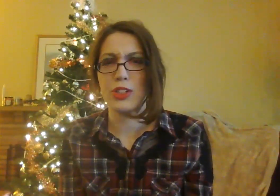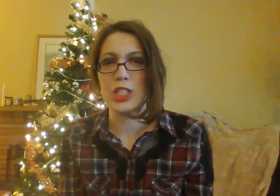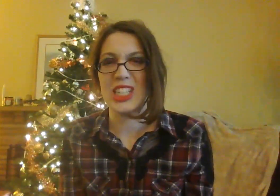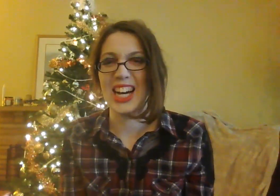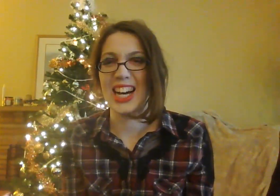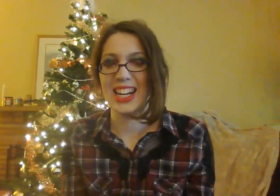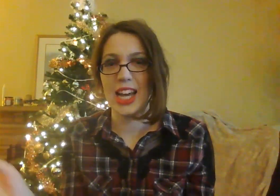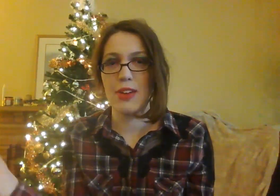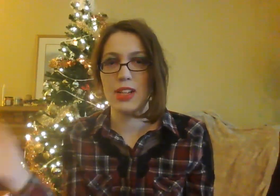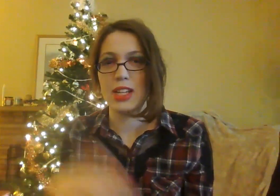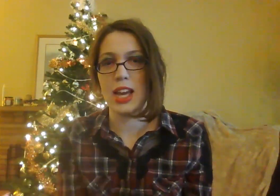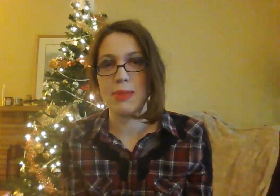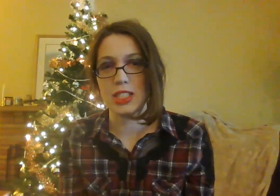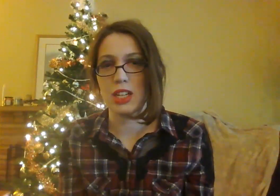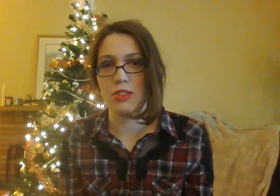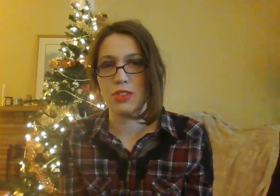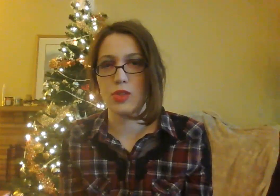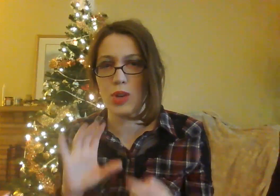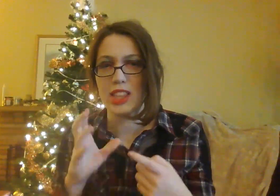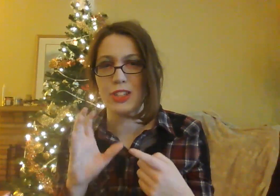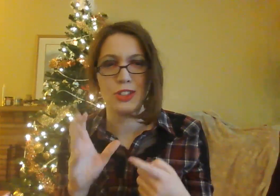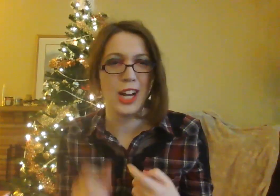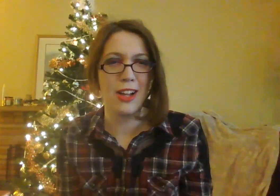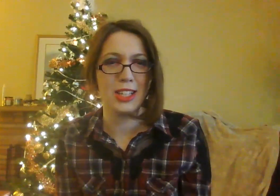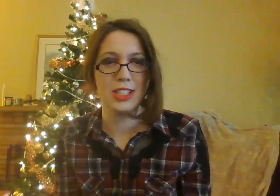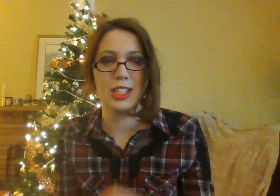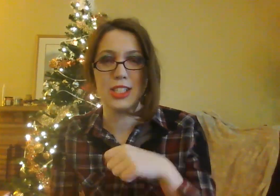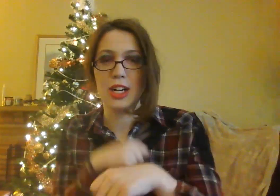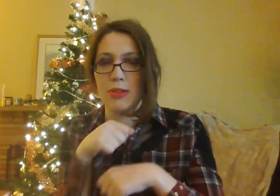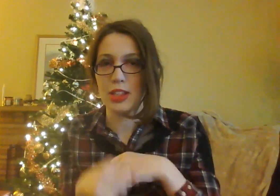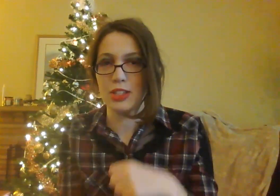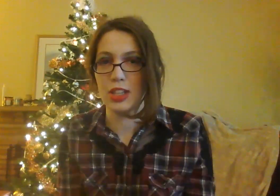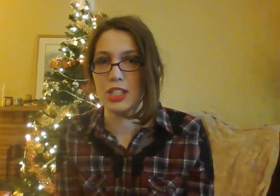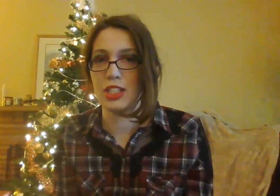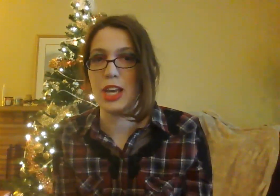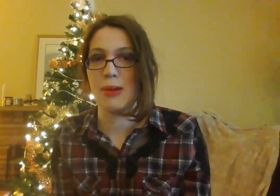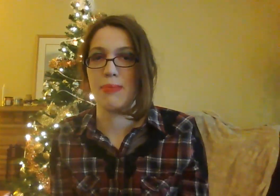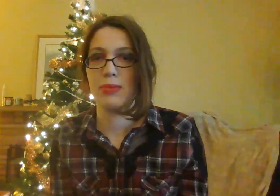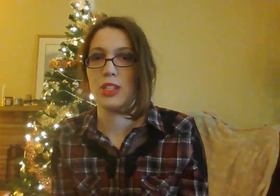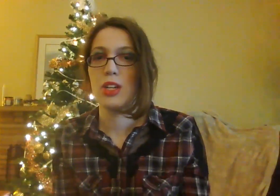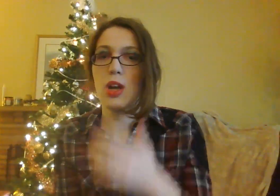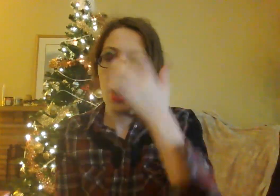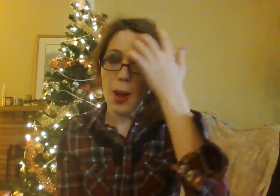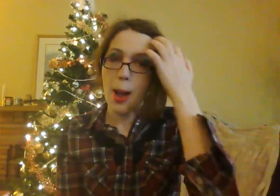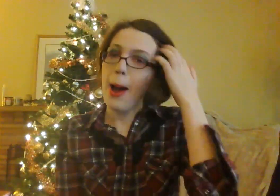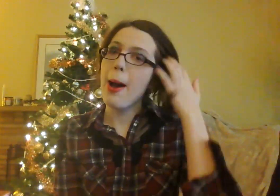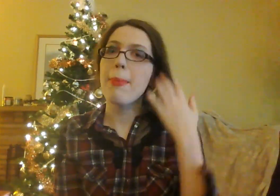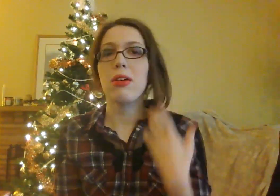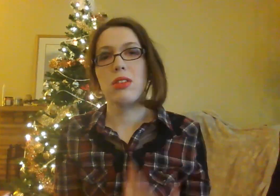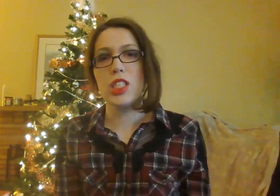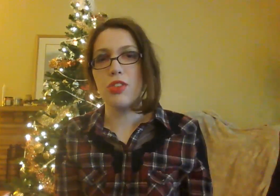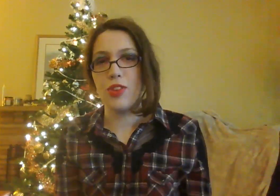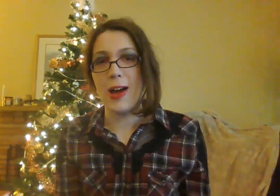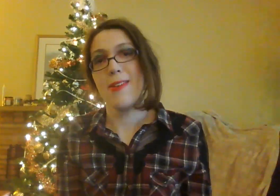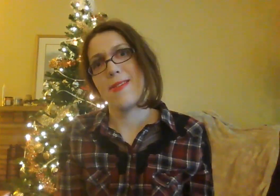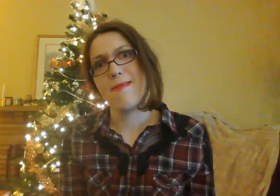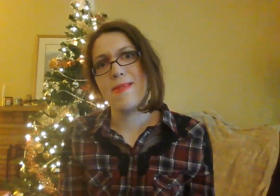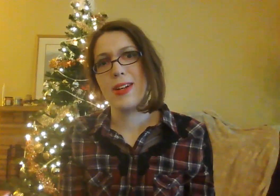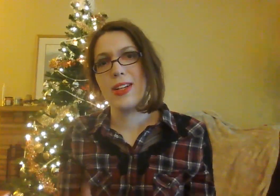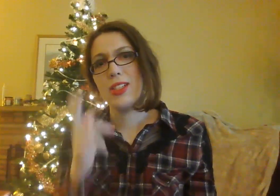song. Yeah, really gave myself quite the challenge this year with this theme. Uh, but it was still fun. It's